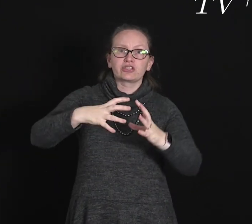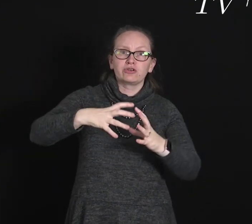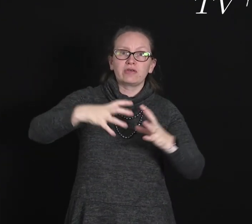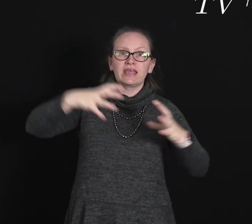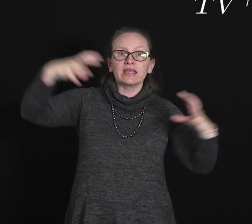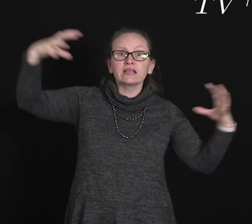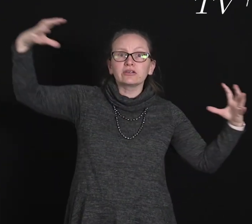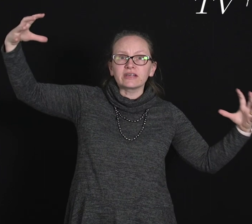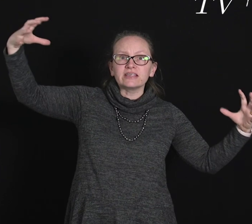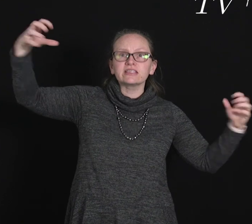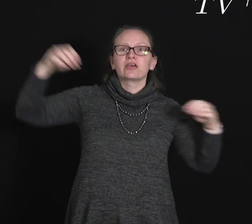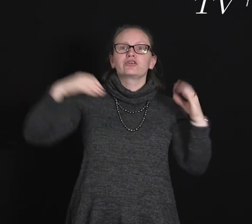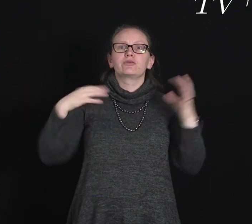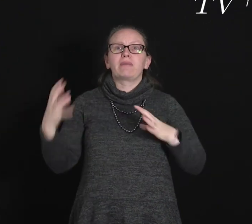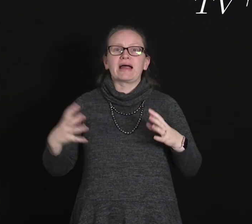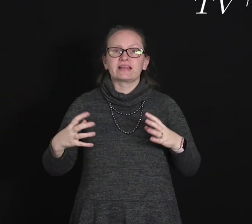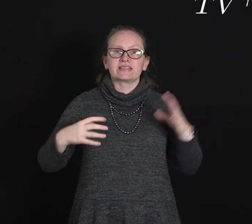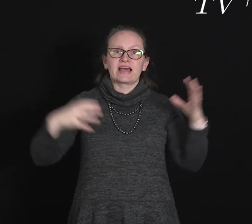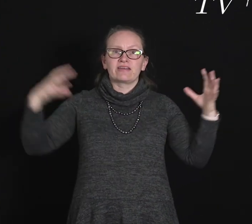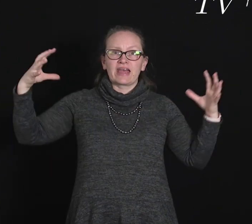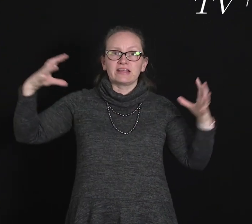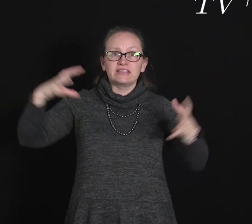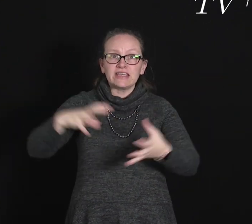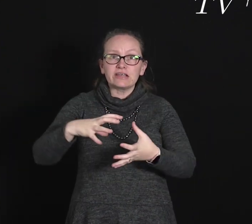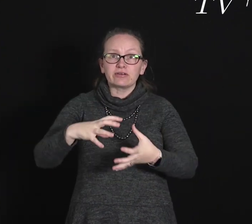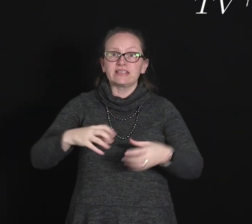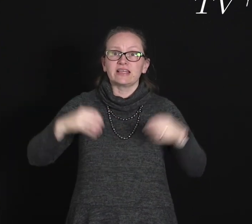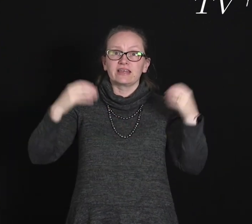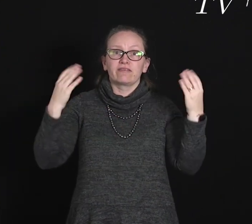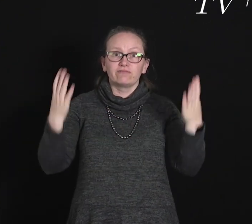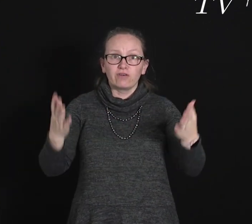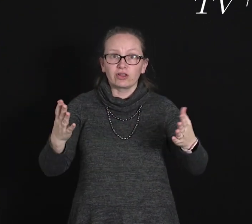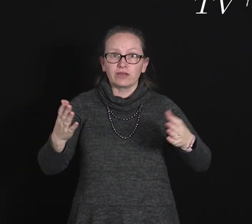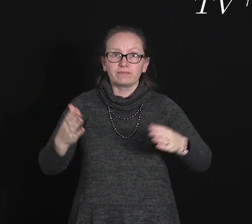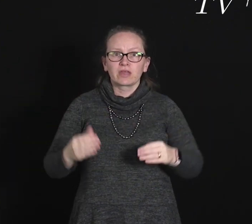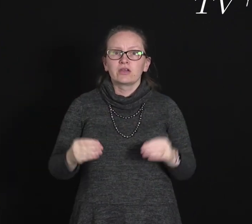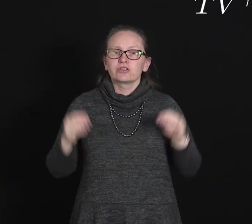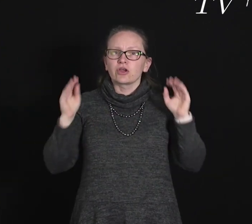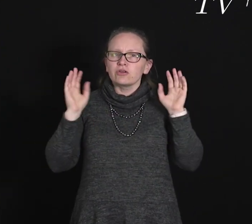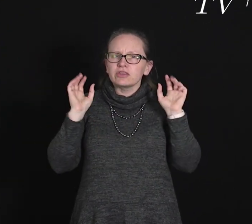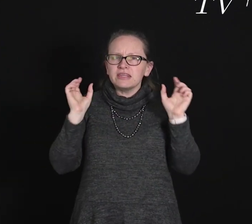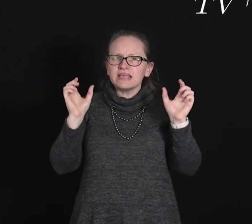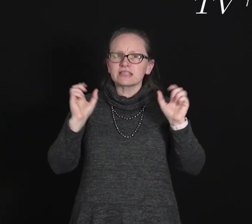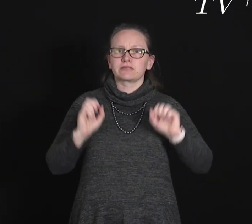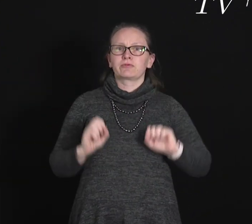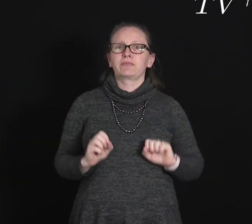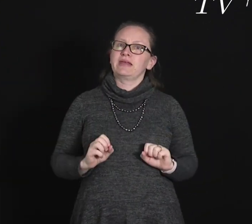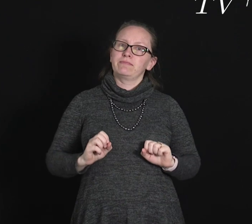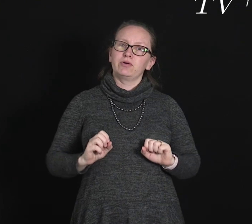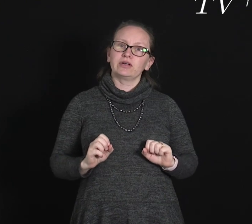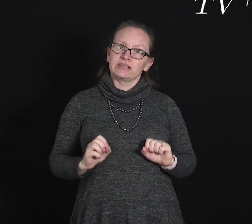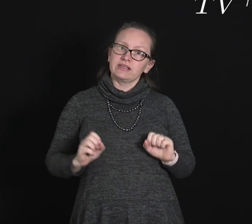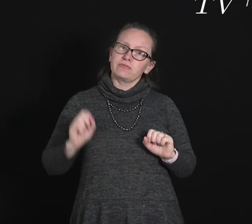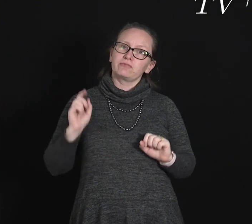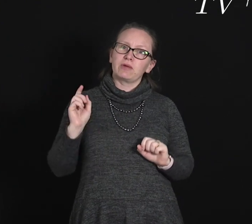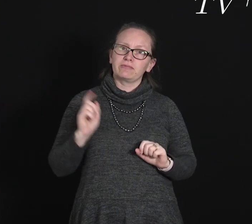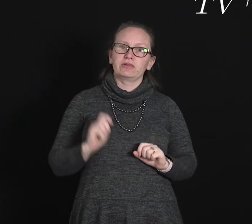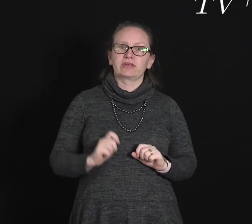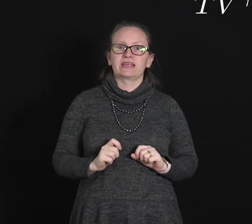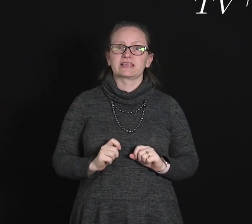to increase to balance out that decreasing volume. So this will be important when we're looking at